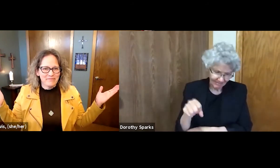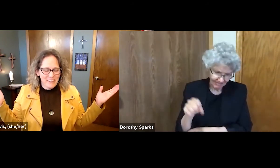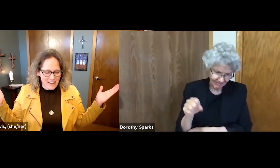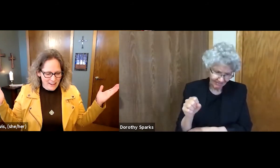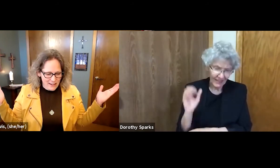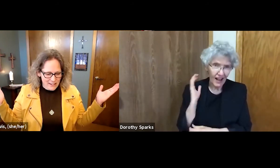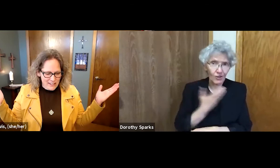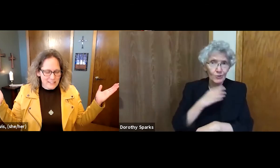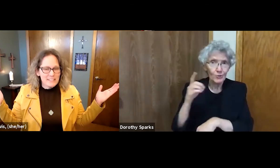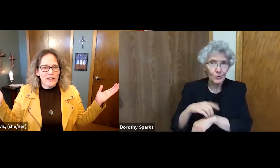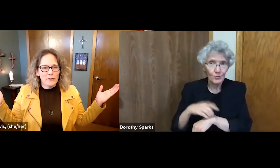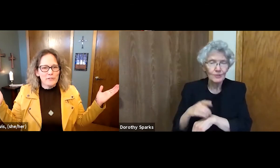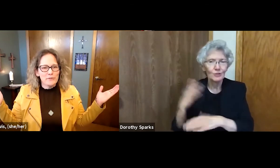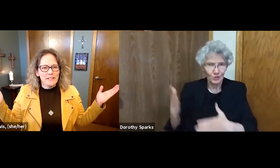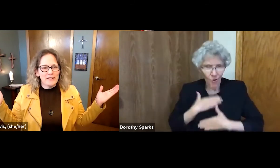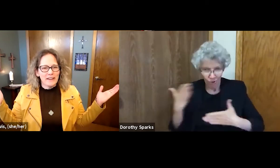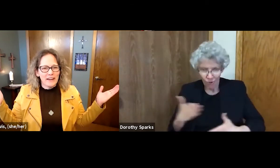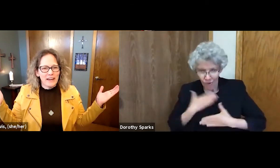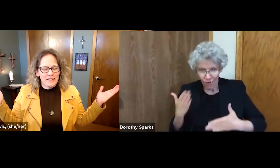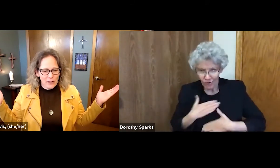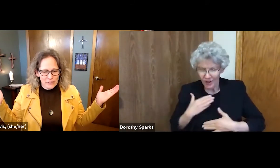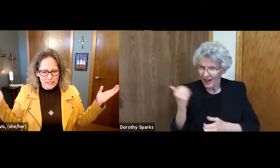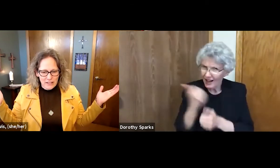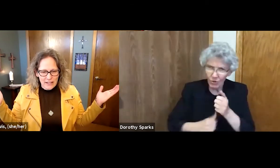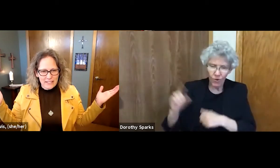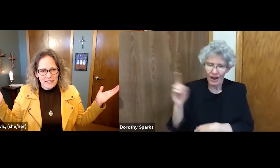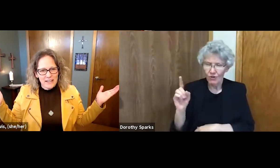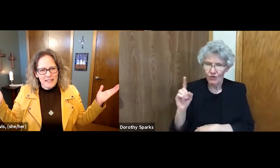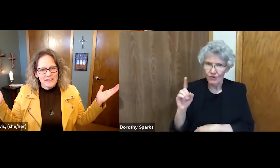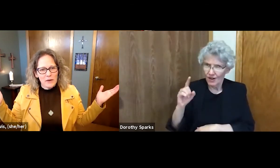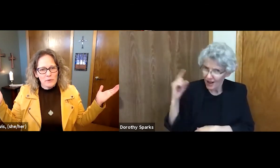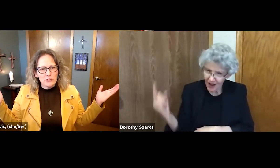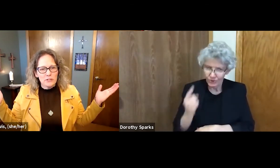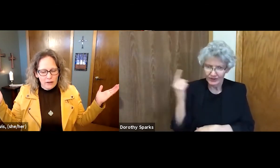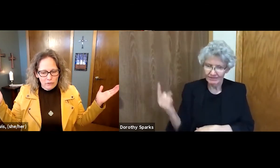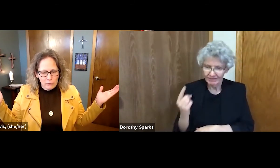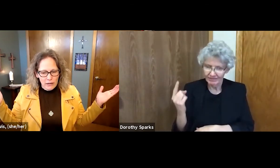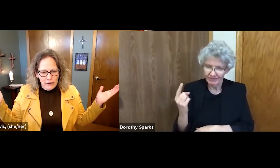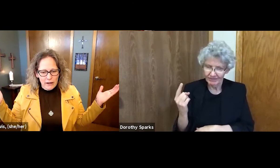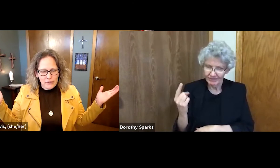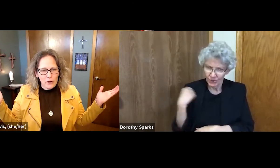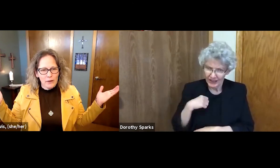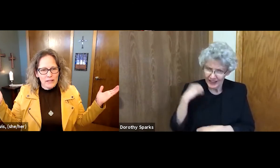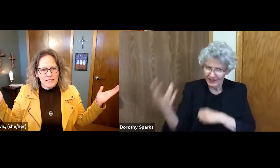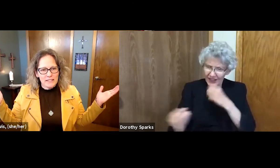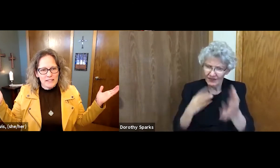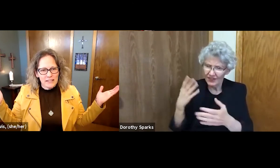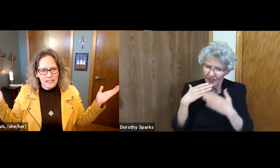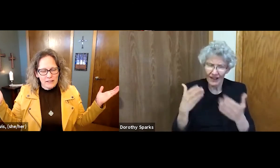It is our duty and our delight that we should everywhere and always give